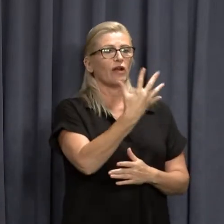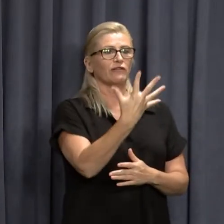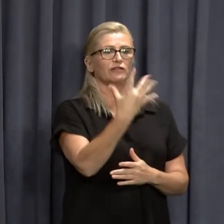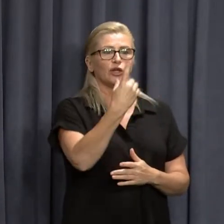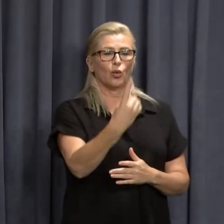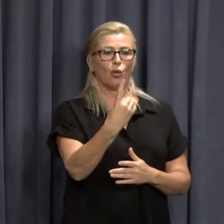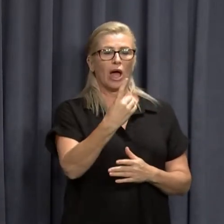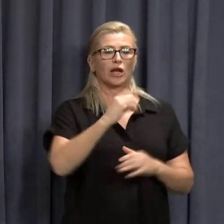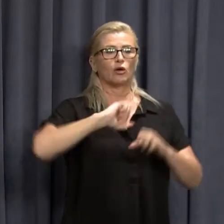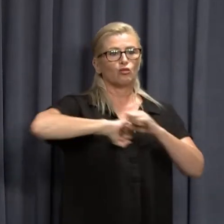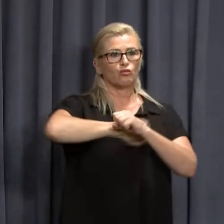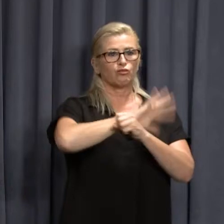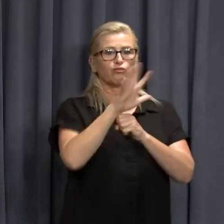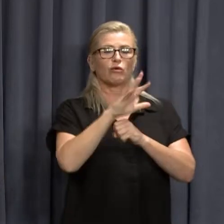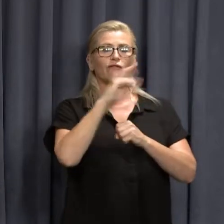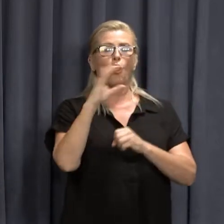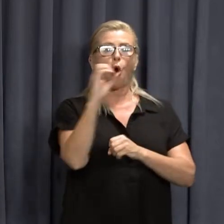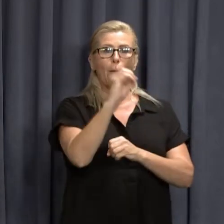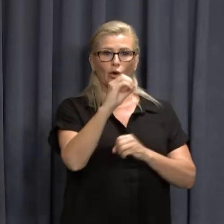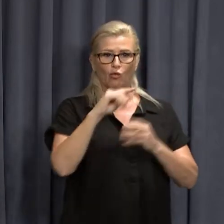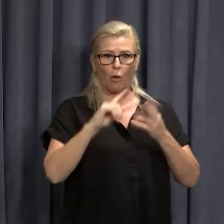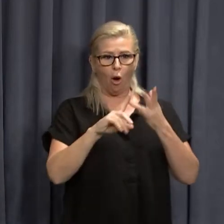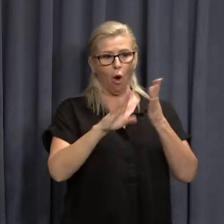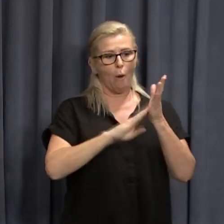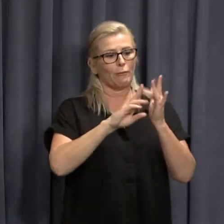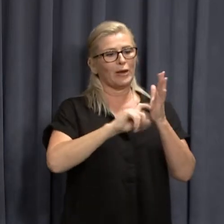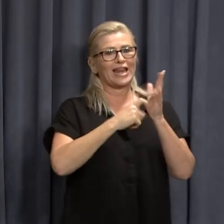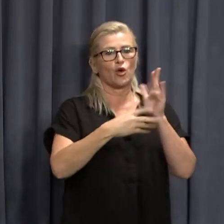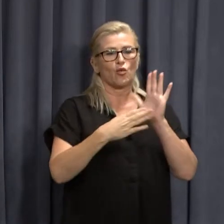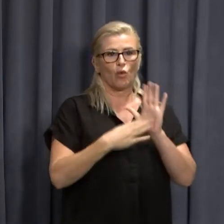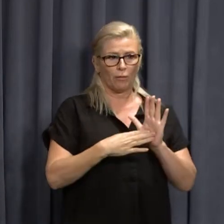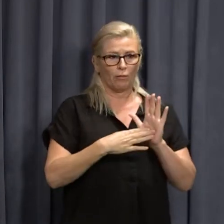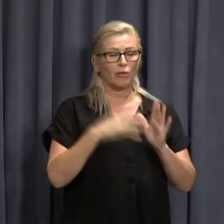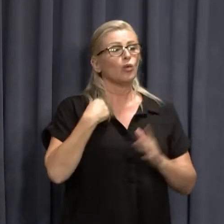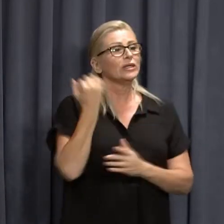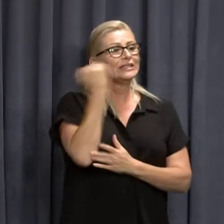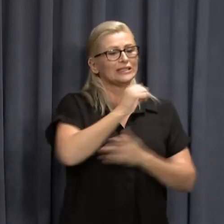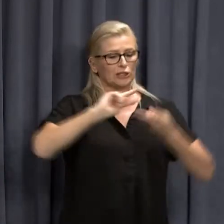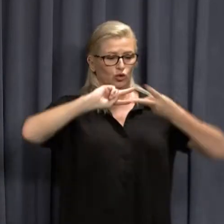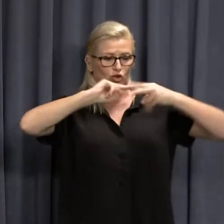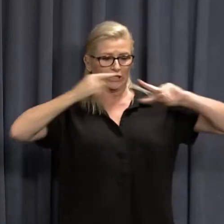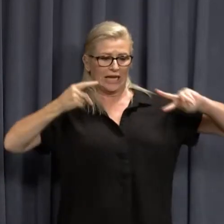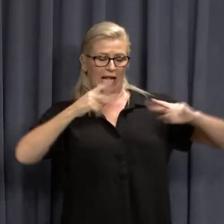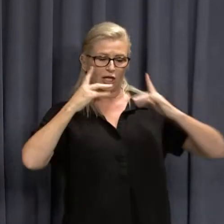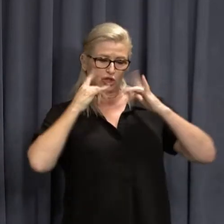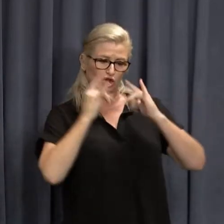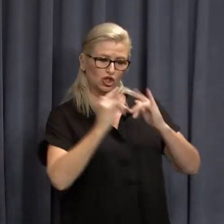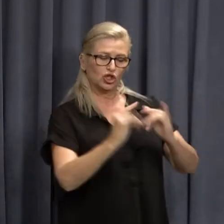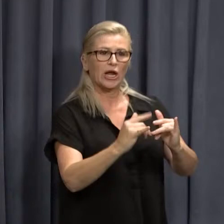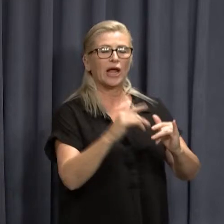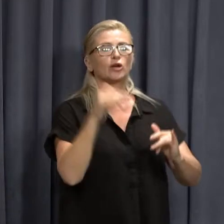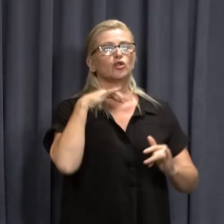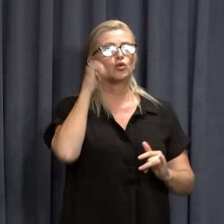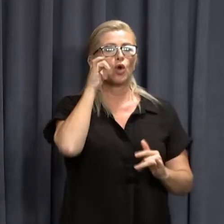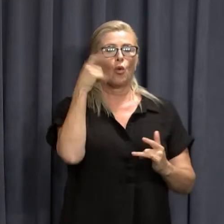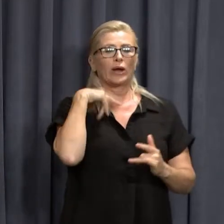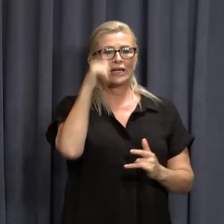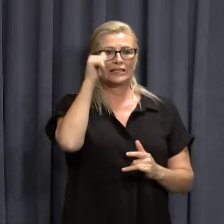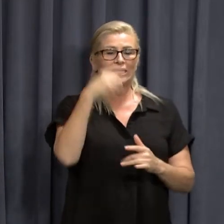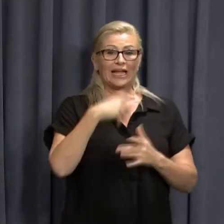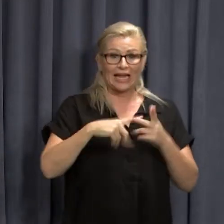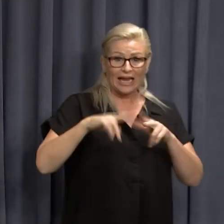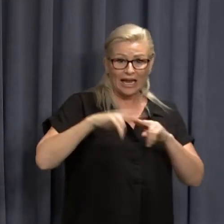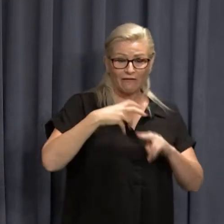omicron cases in WA. As more genome sequencing is undertaken, it will identify any further